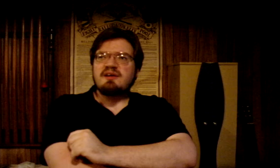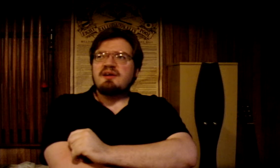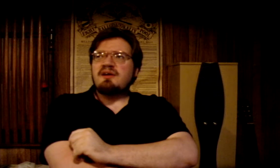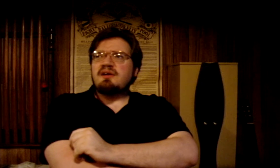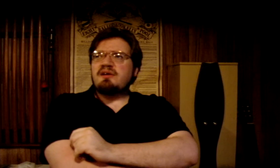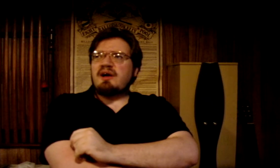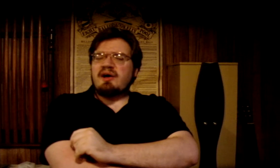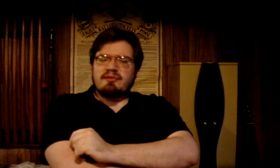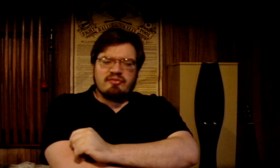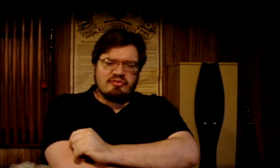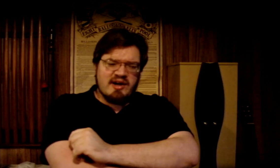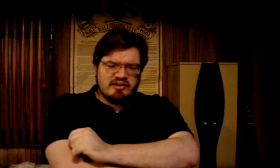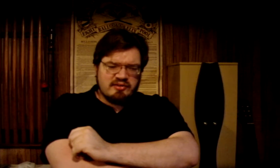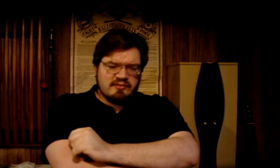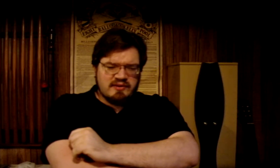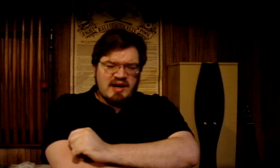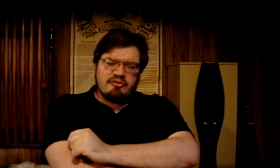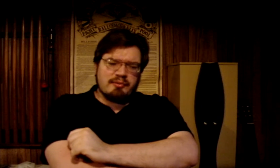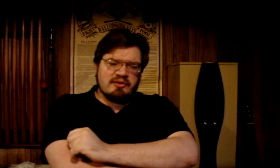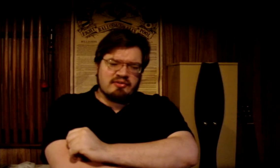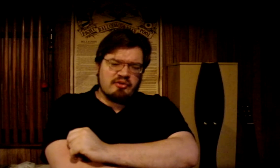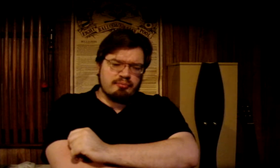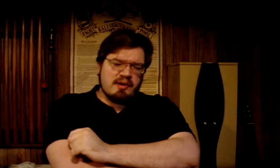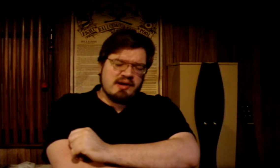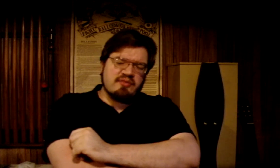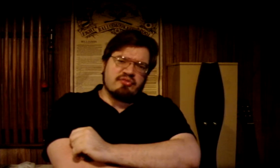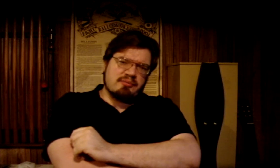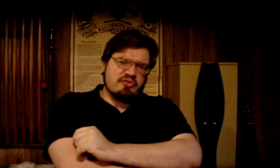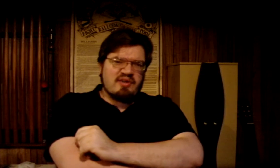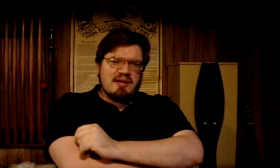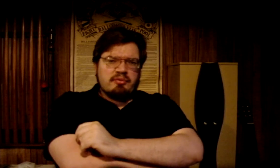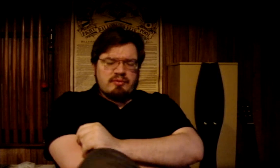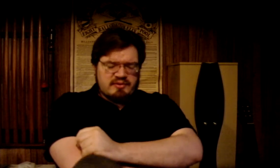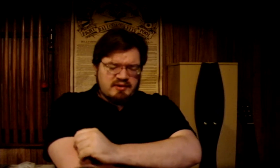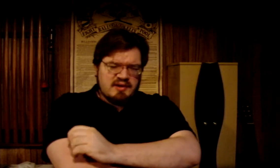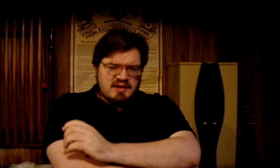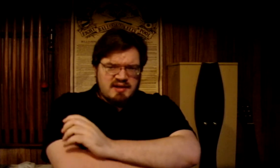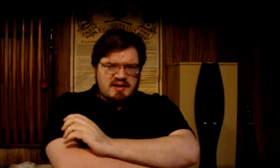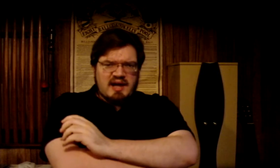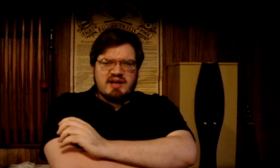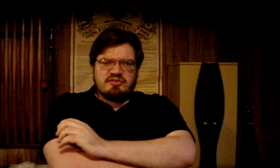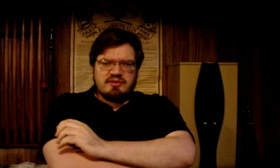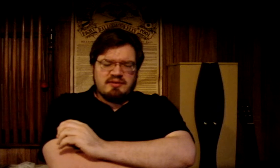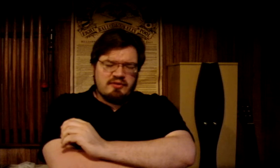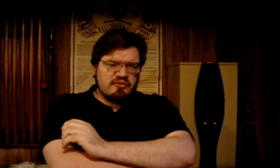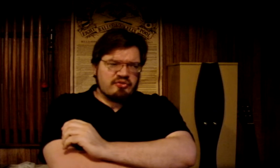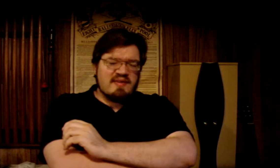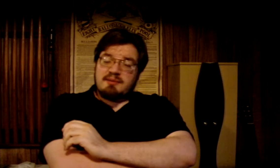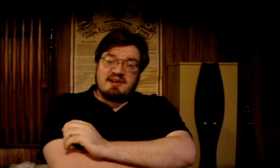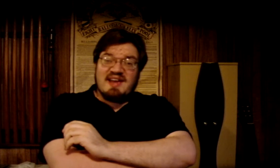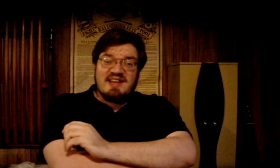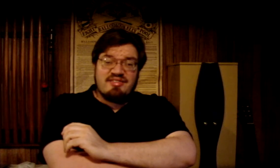if the data that has been collected doesn't bear out, then somebody's tampered with it. And you can say that about anything.